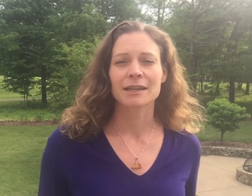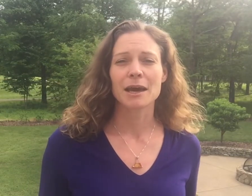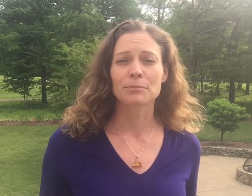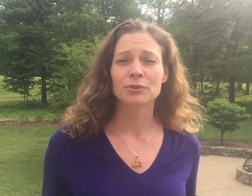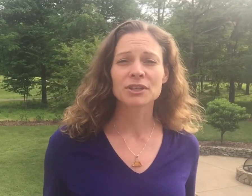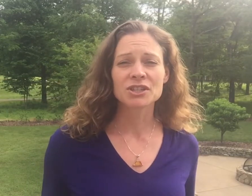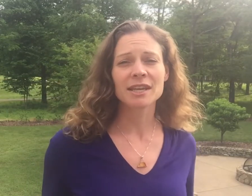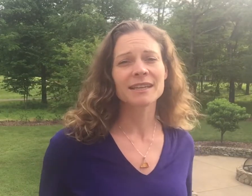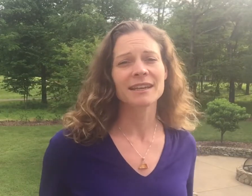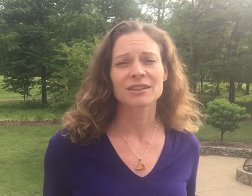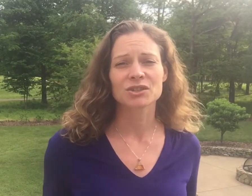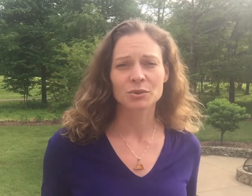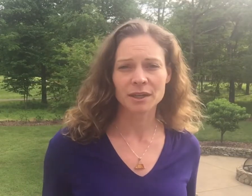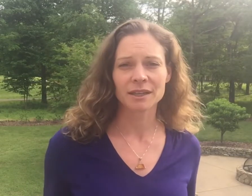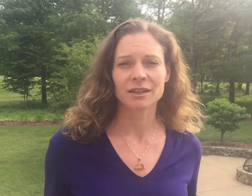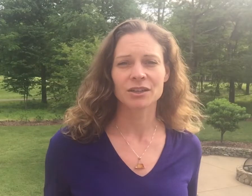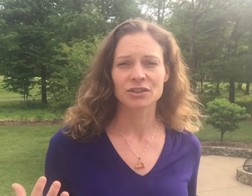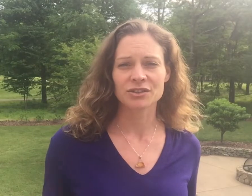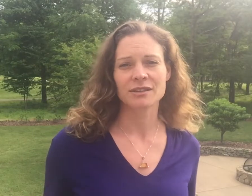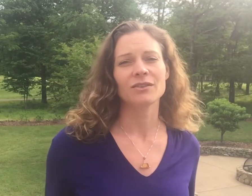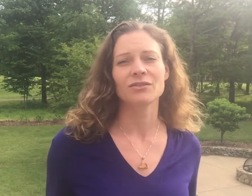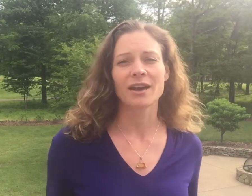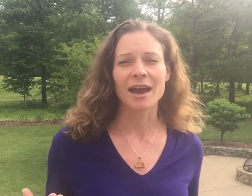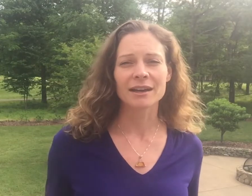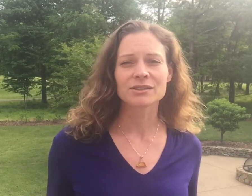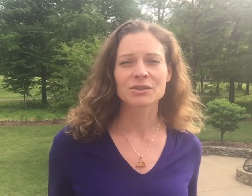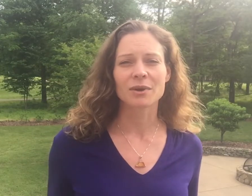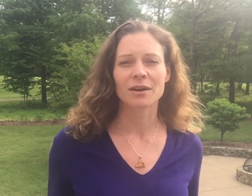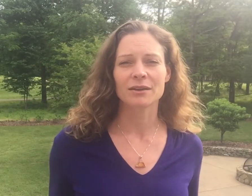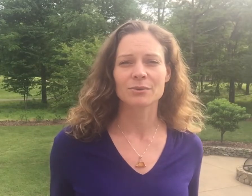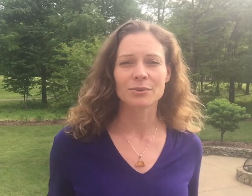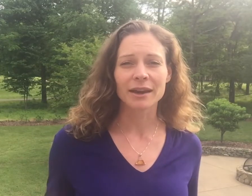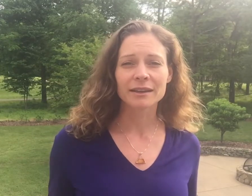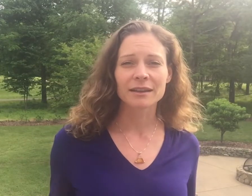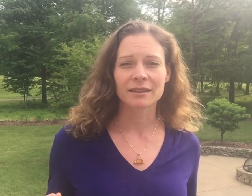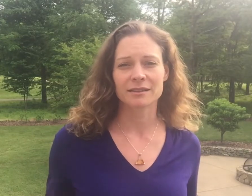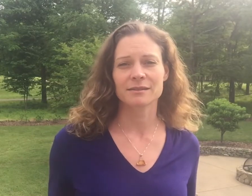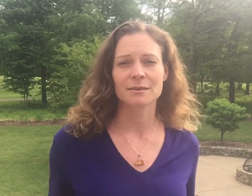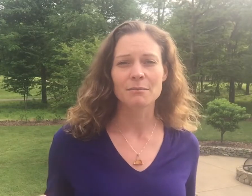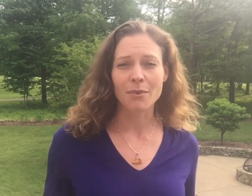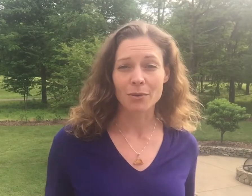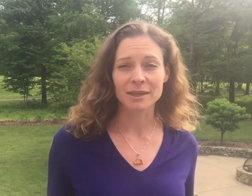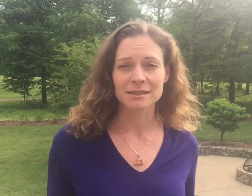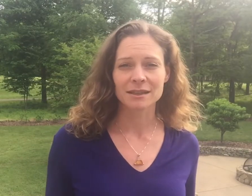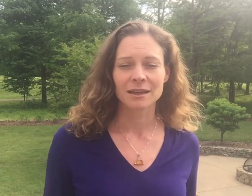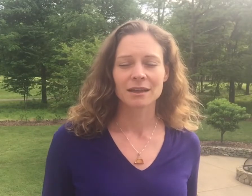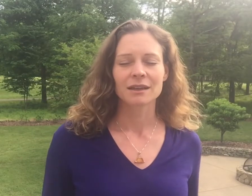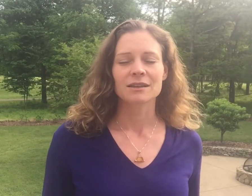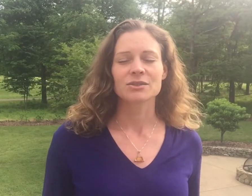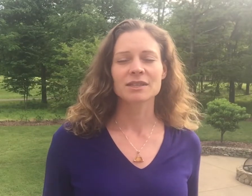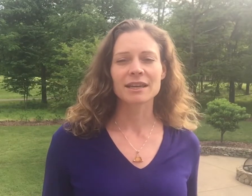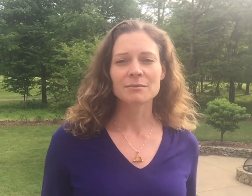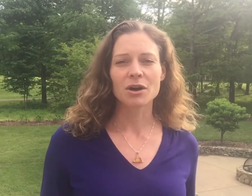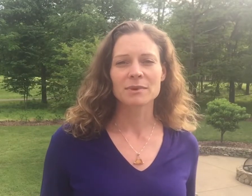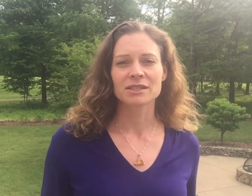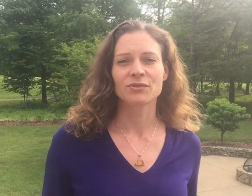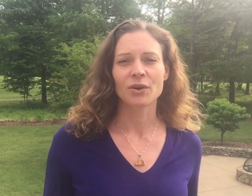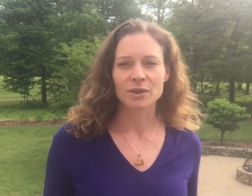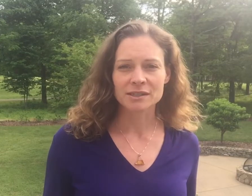and appreciating and adoring yourself as you are right in this moment. So take a moment to focus